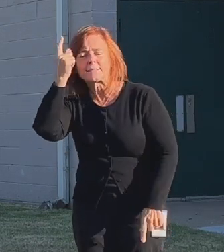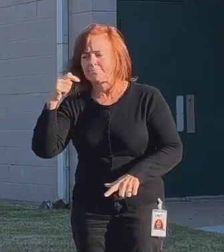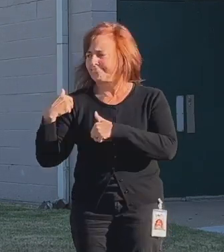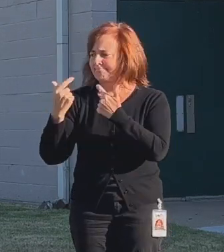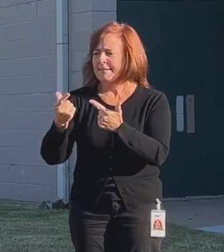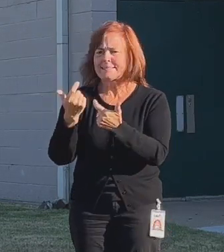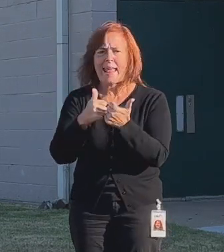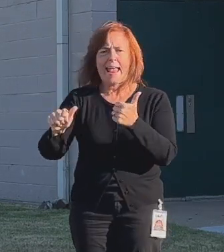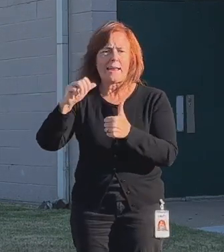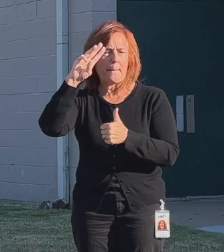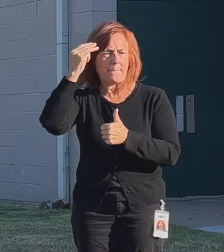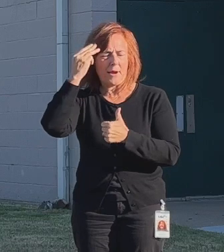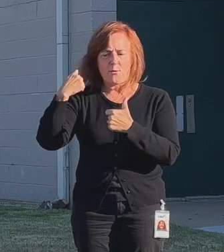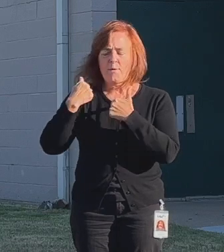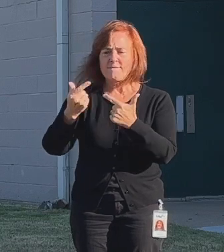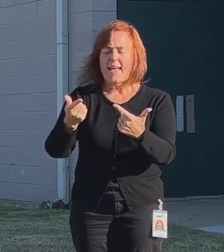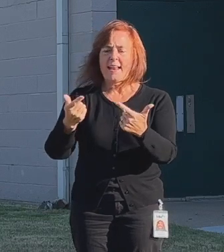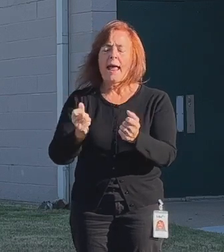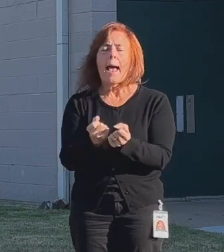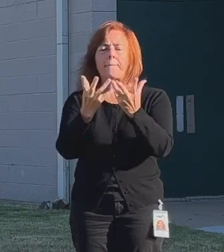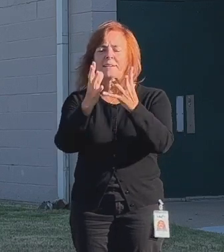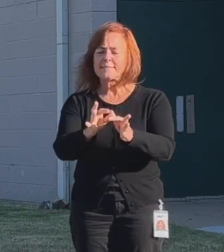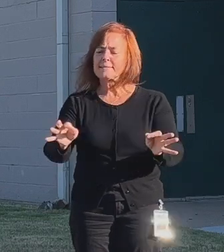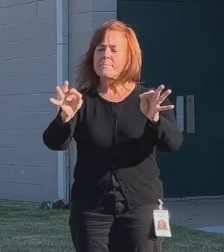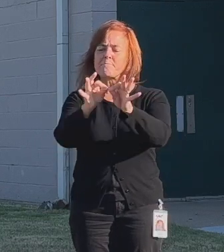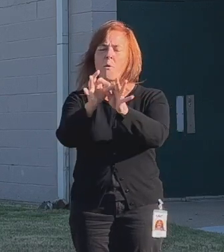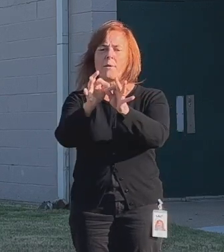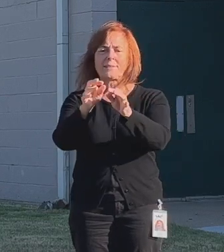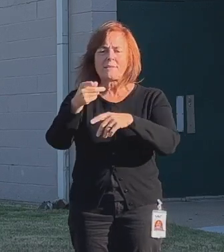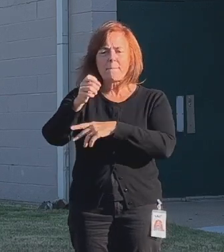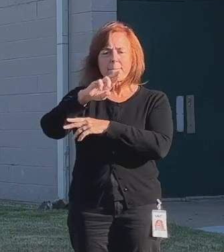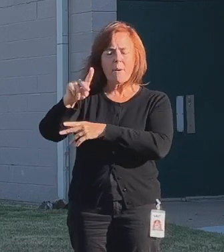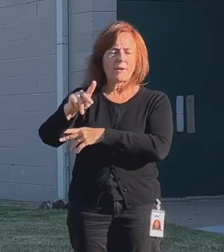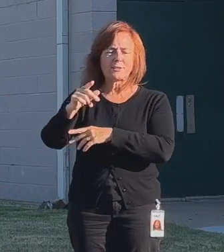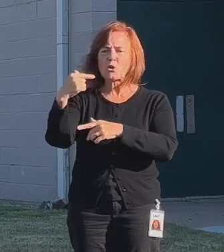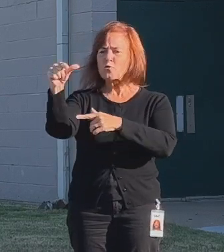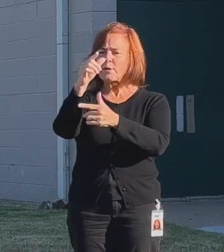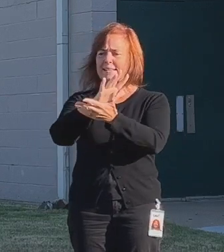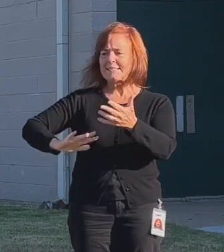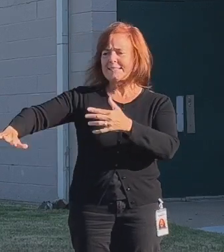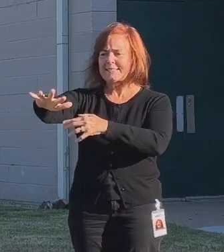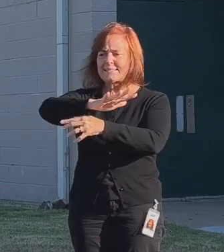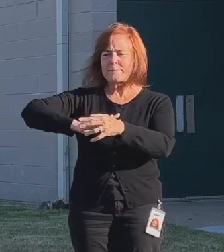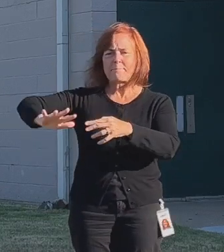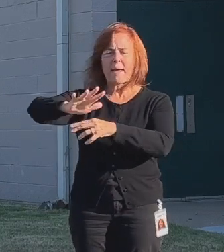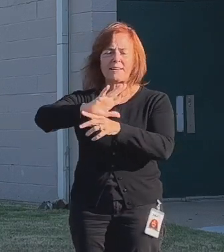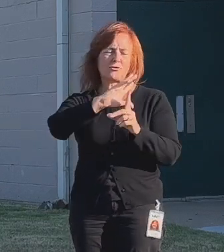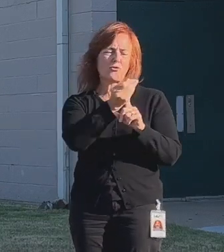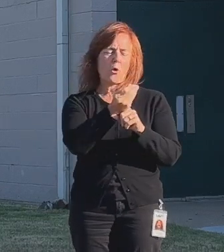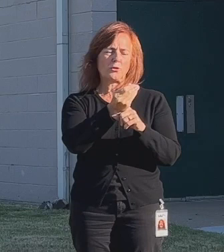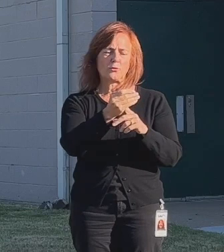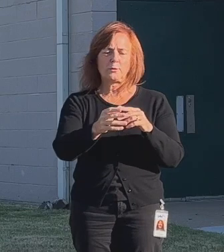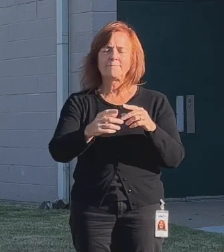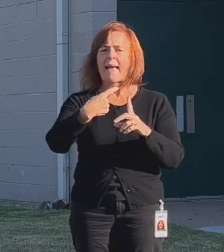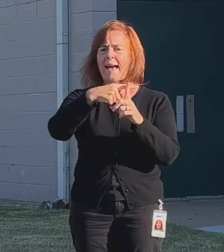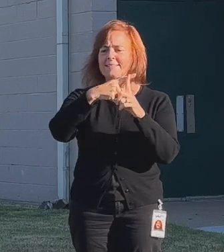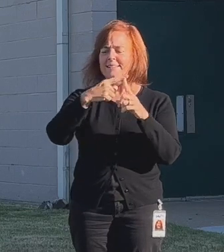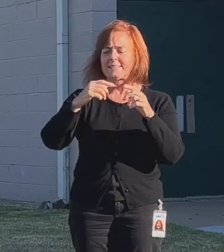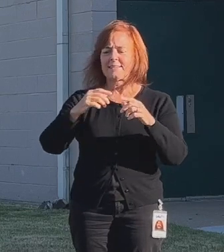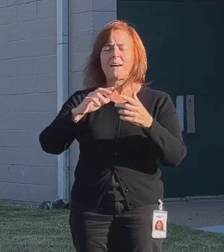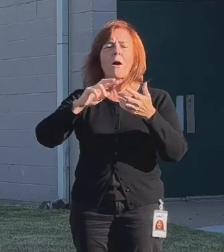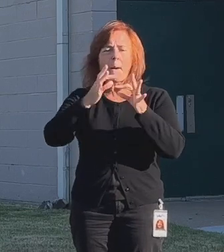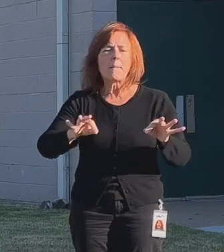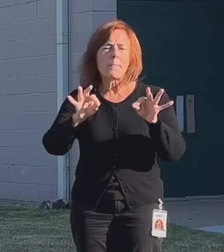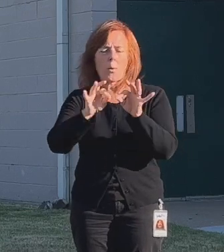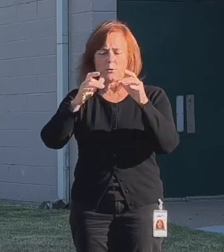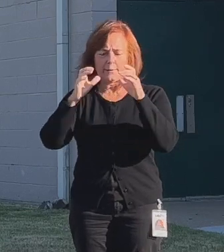we've ever had, how much this matters, how much these parks, green space, cultural assets matter to the citizens of